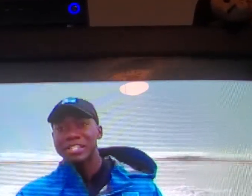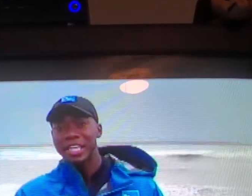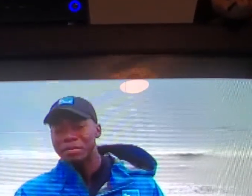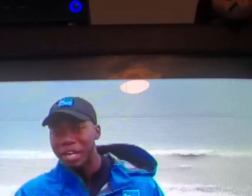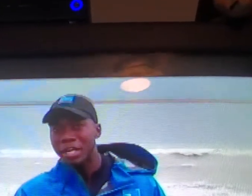Amen.